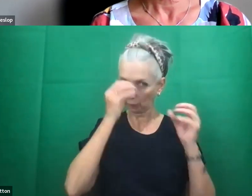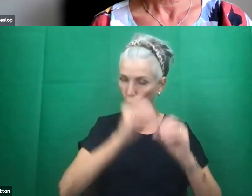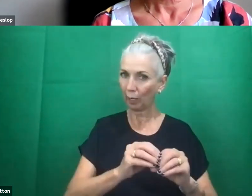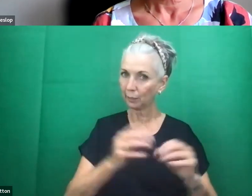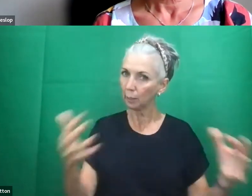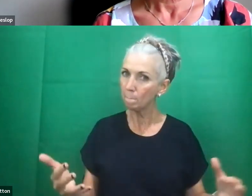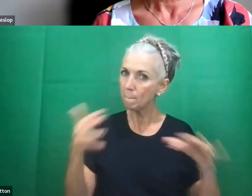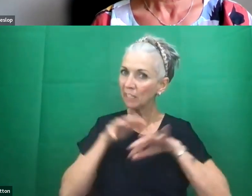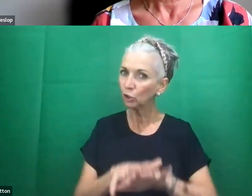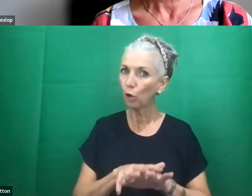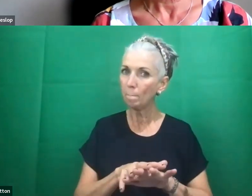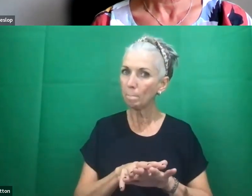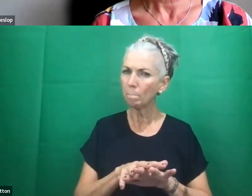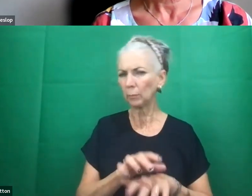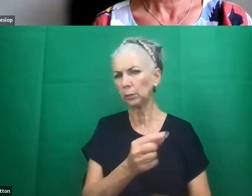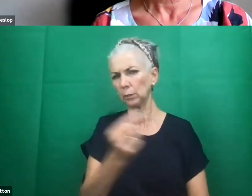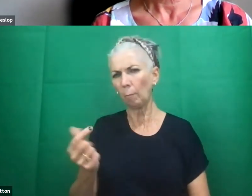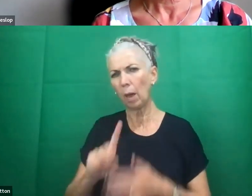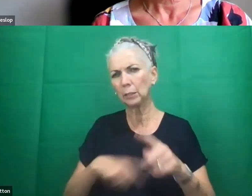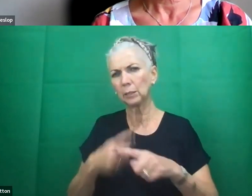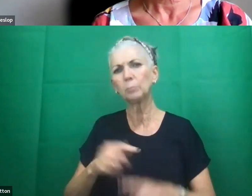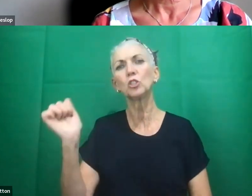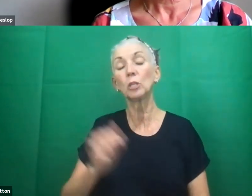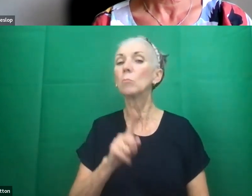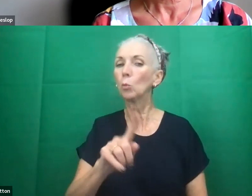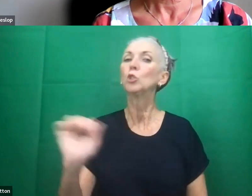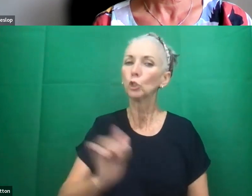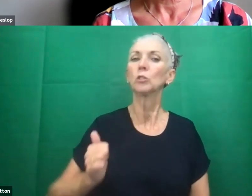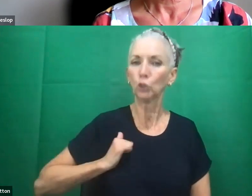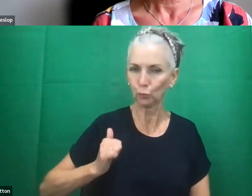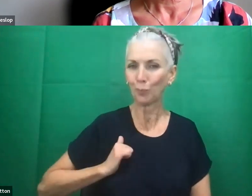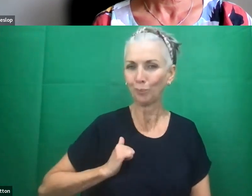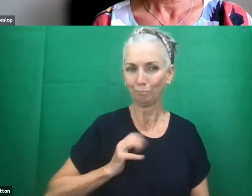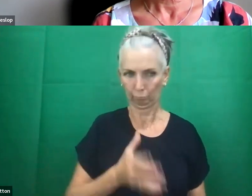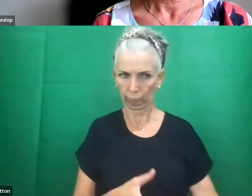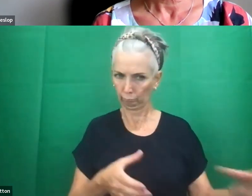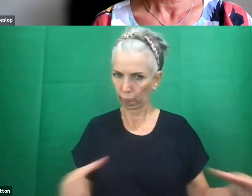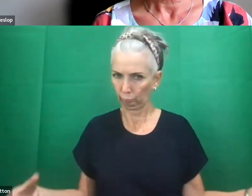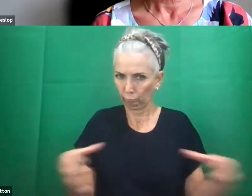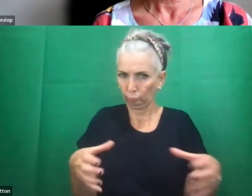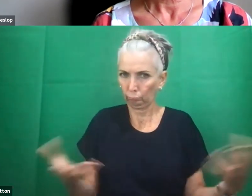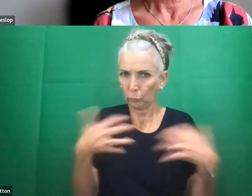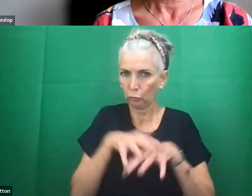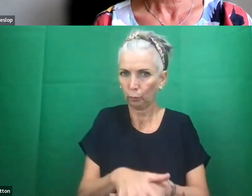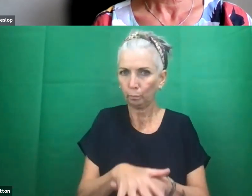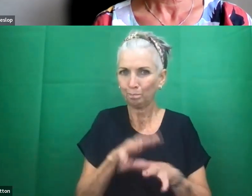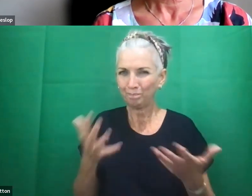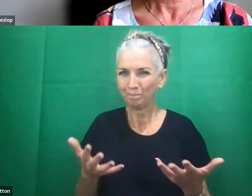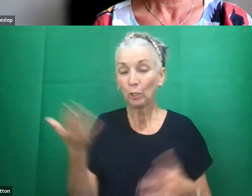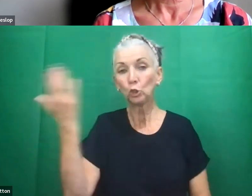exceptions to that, of course, but the presumption should be that way round. And schools need to change the way they, they